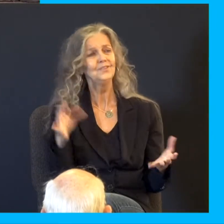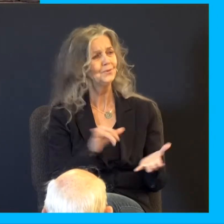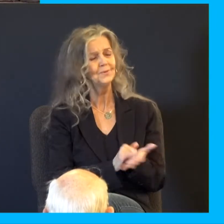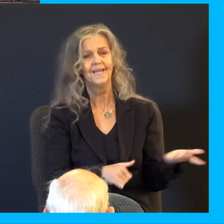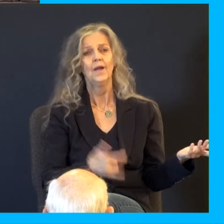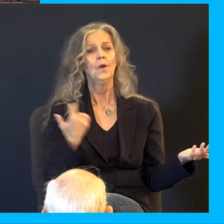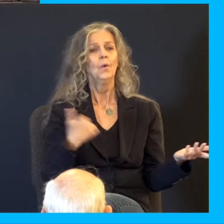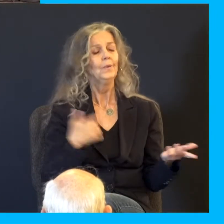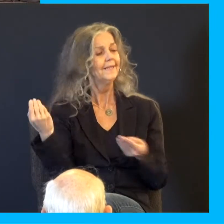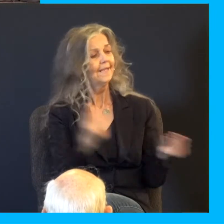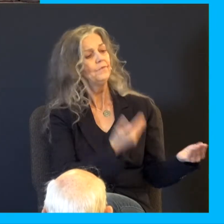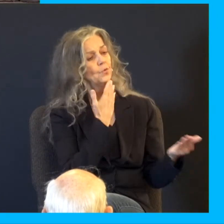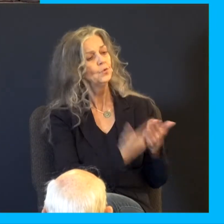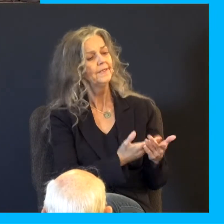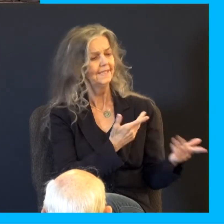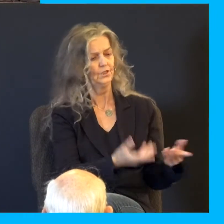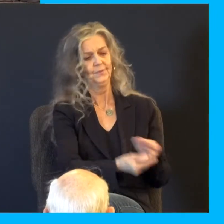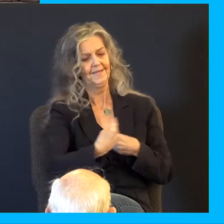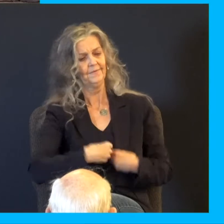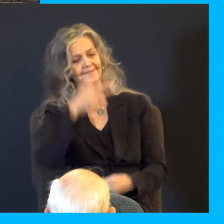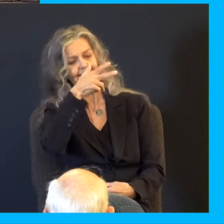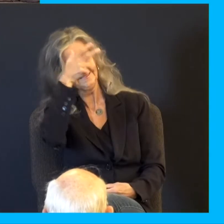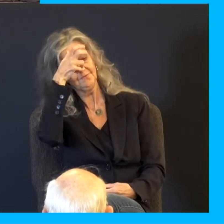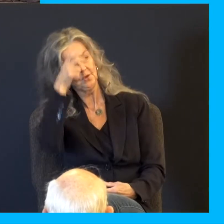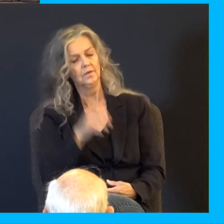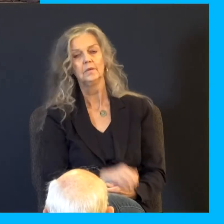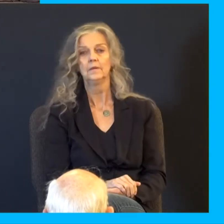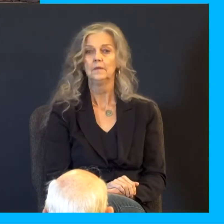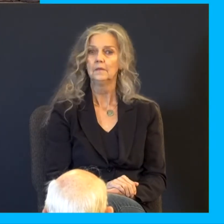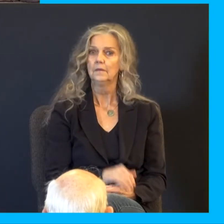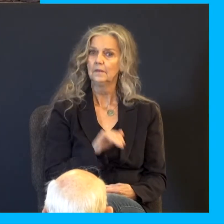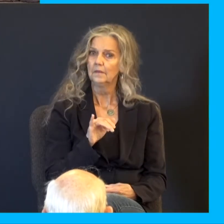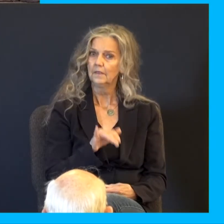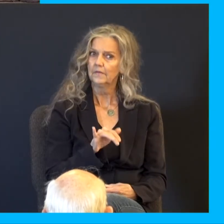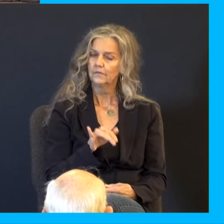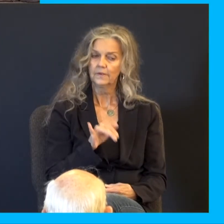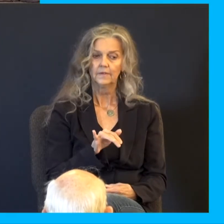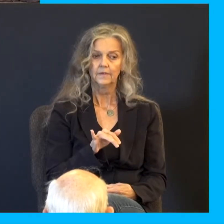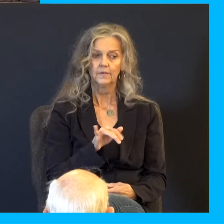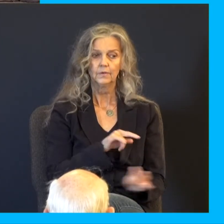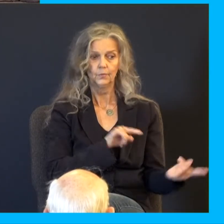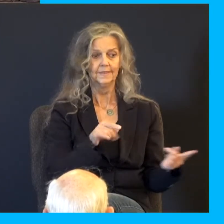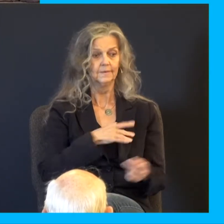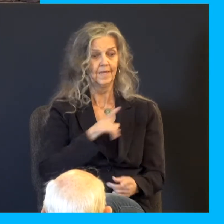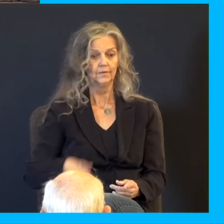for good? That's what you're going to say to them. Is not this it in which my Lord drinketh? And whereby